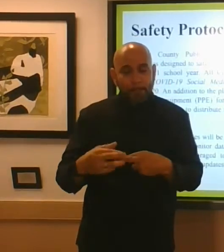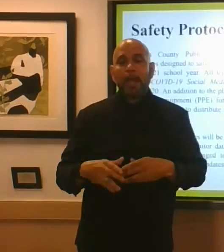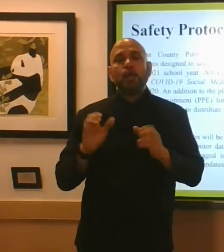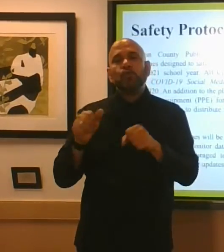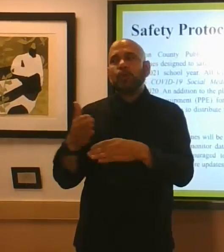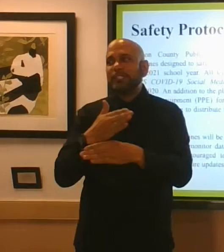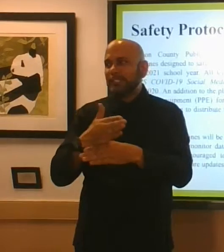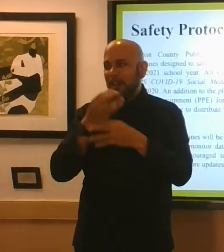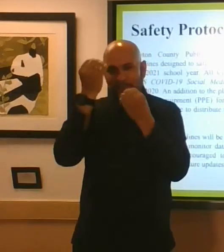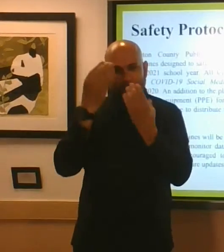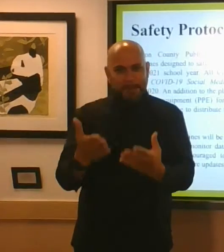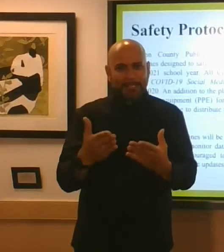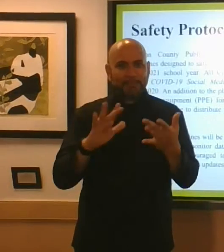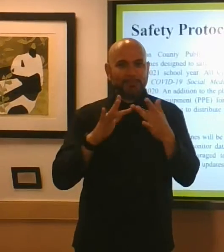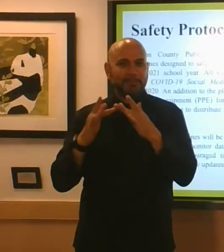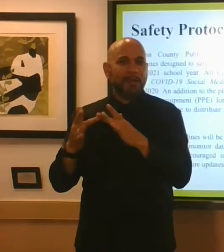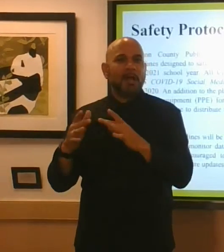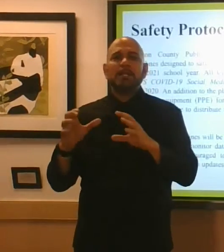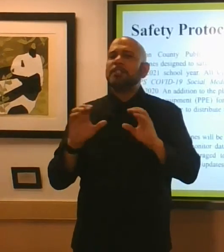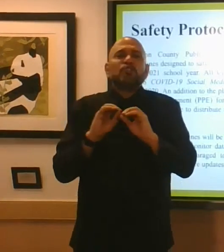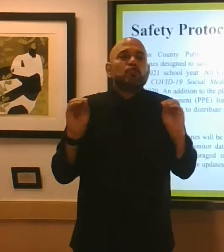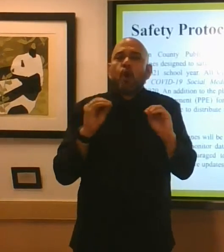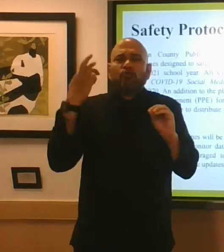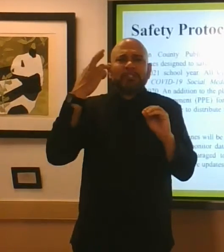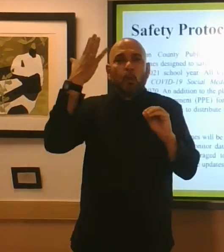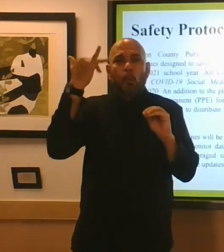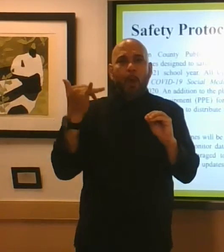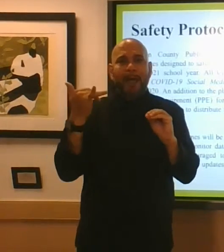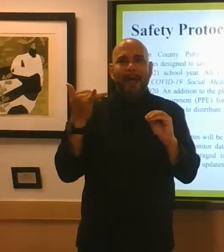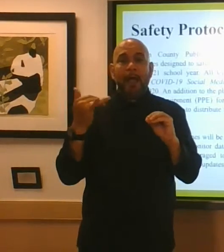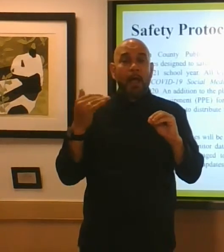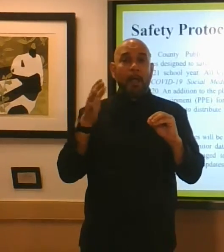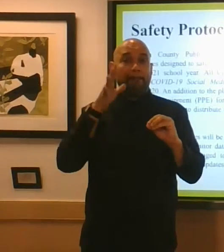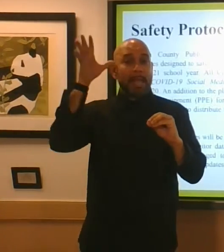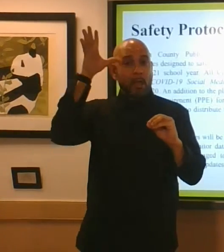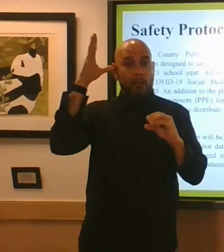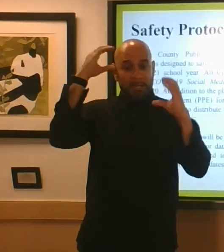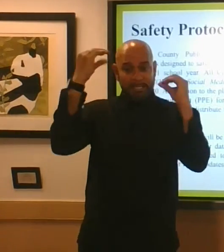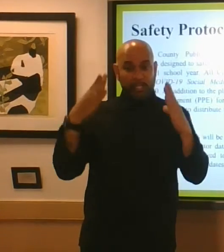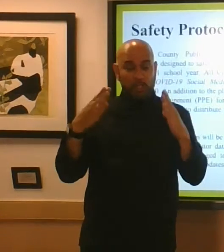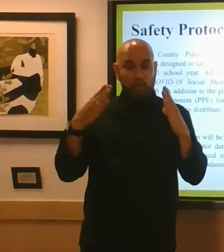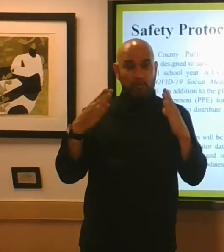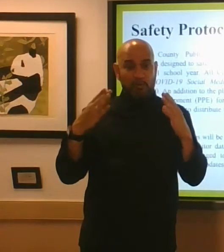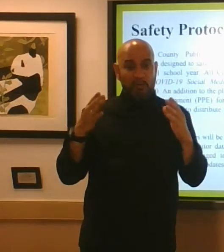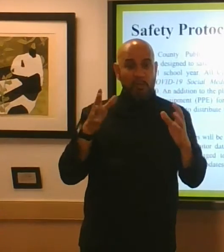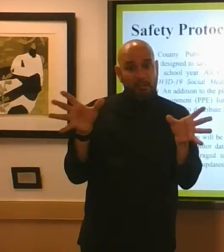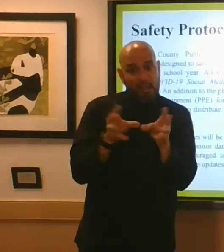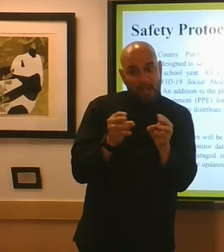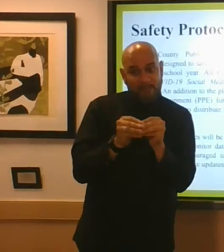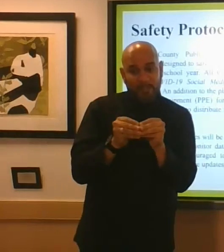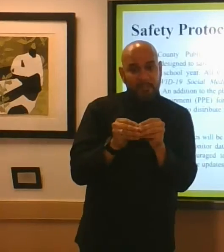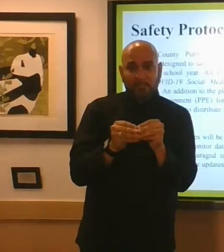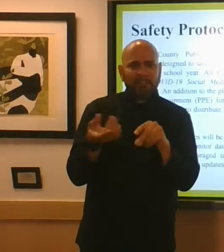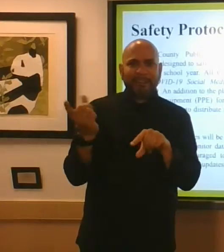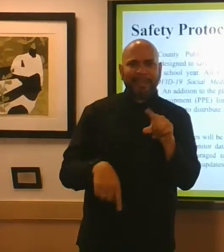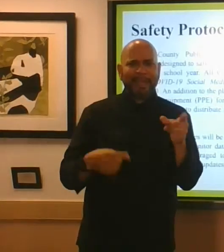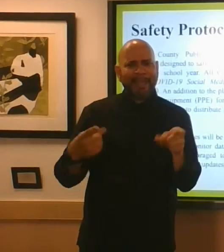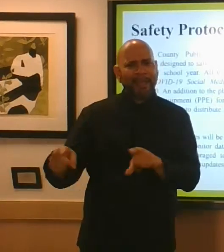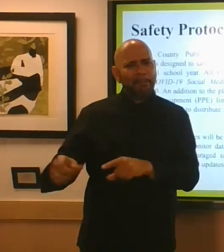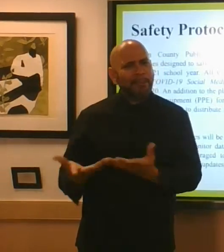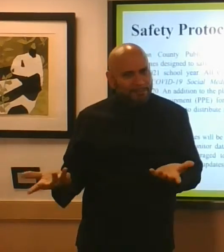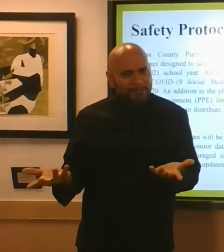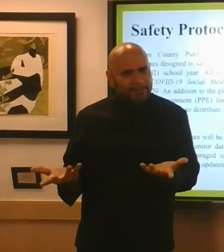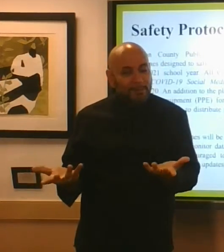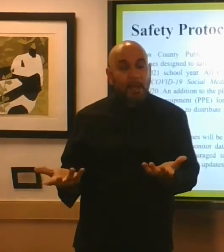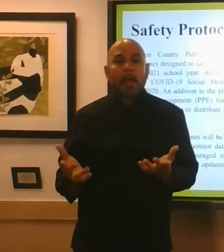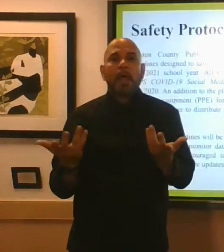information virtually so there's no reason for parent teacher conferences not to occur it's just a matter of principals and teachers